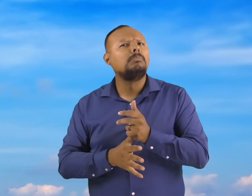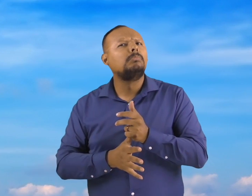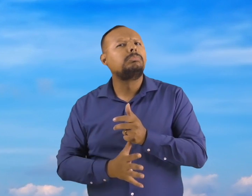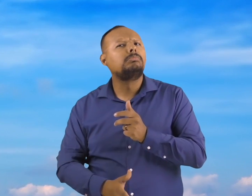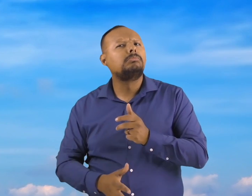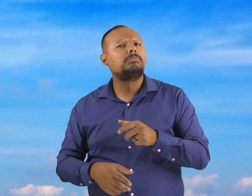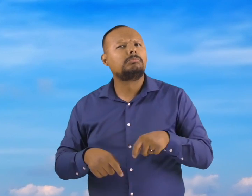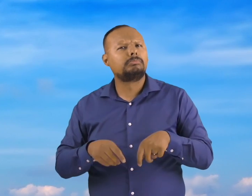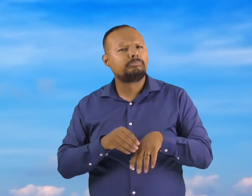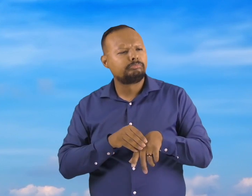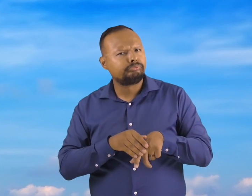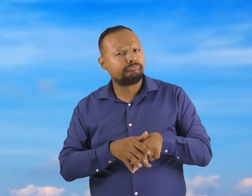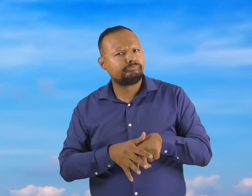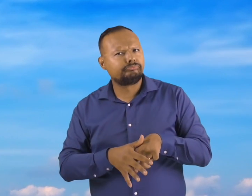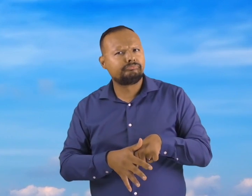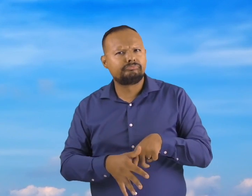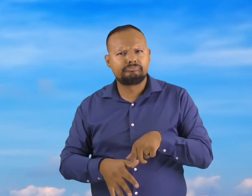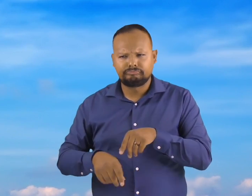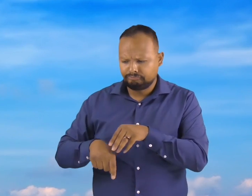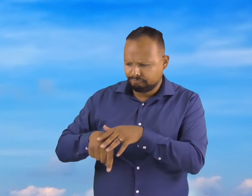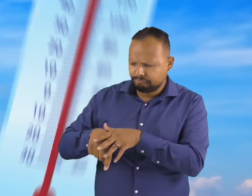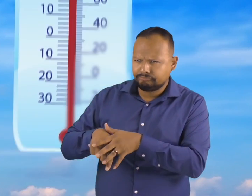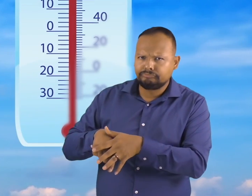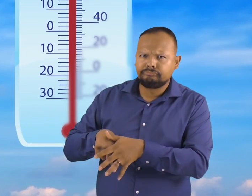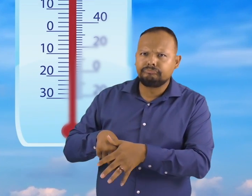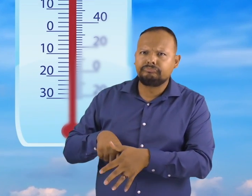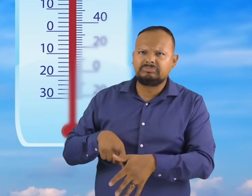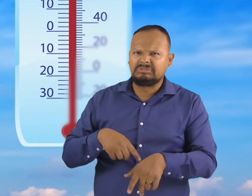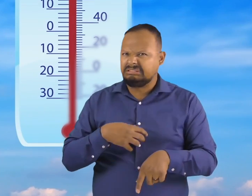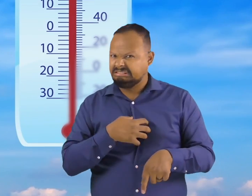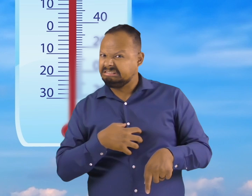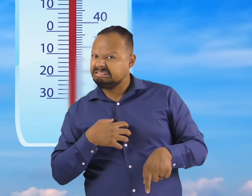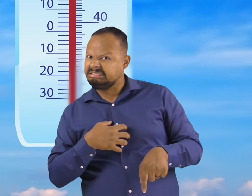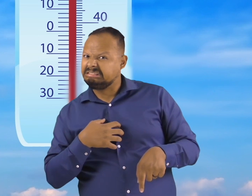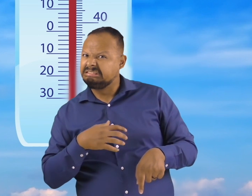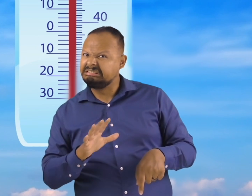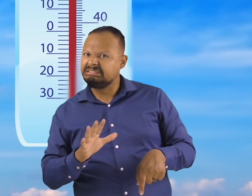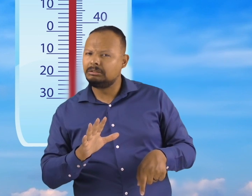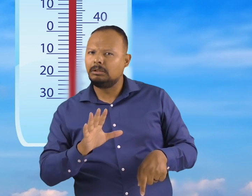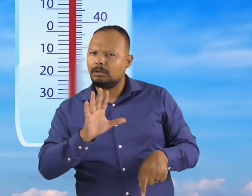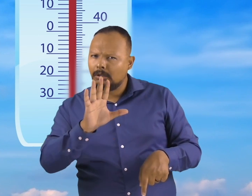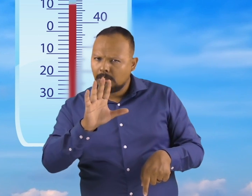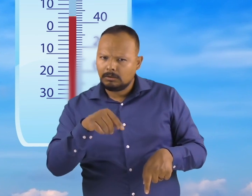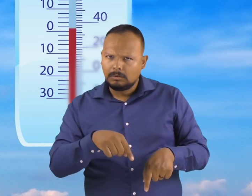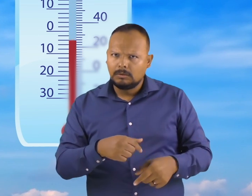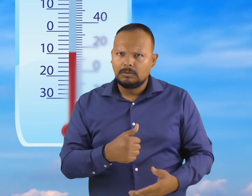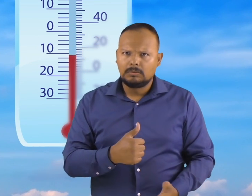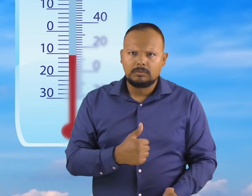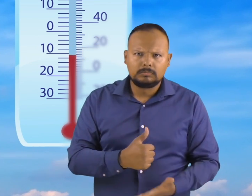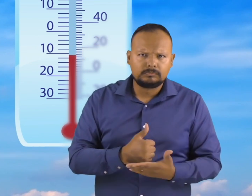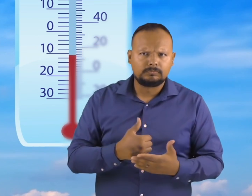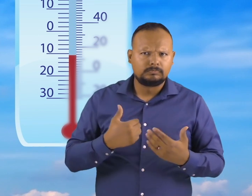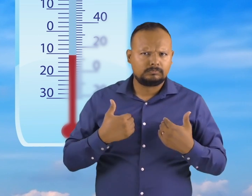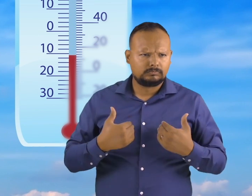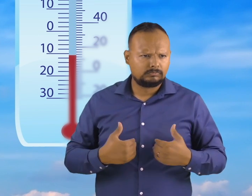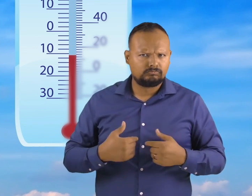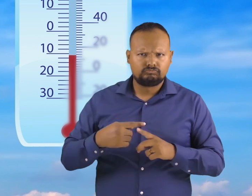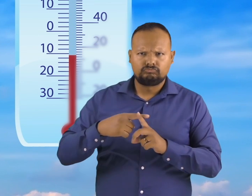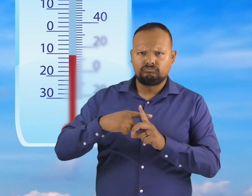this may sound disgusting to you, it is an effective way for them to reduce their body temperature. The scientific name